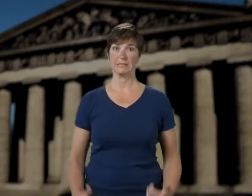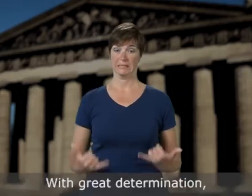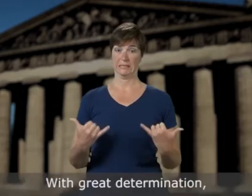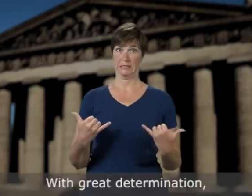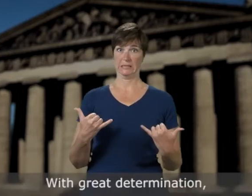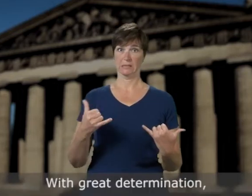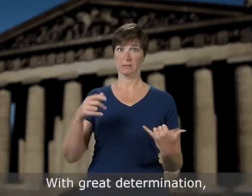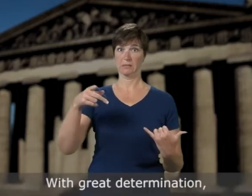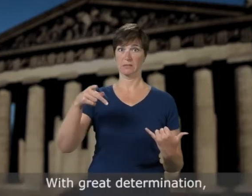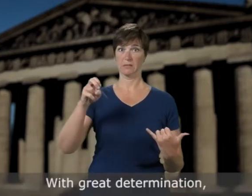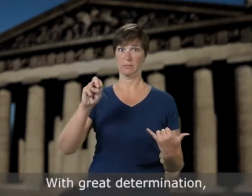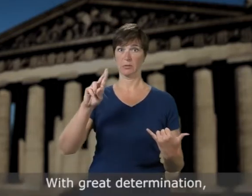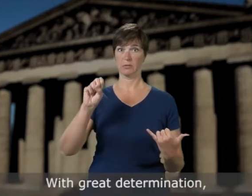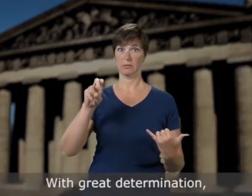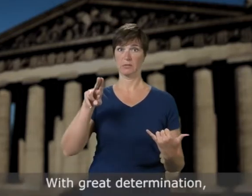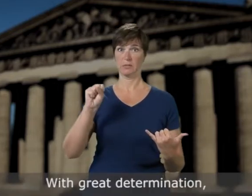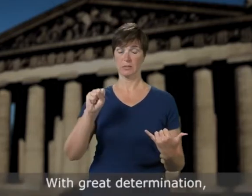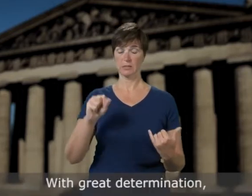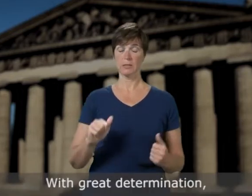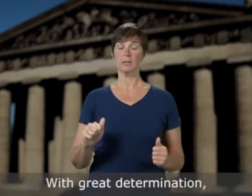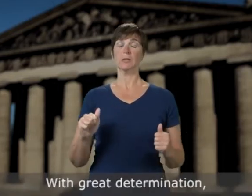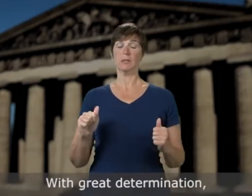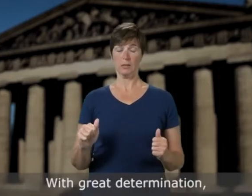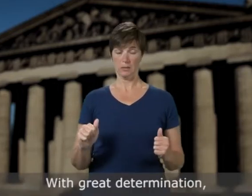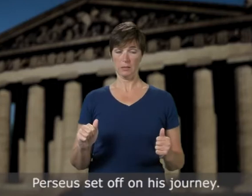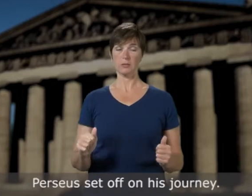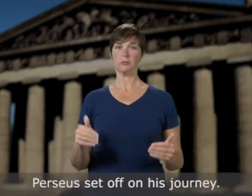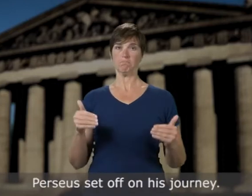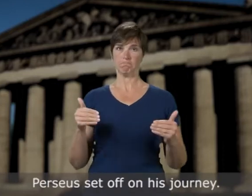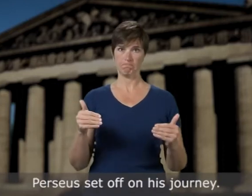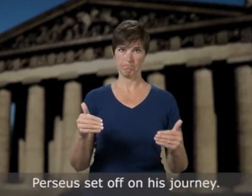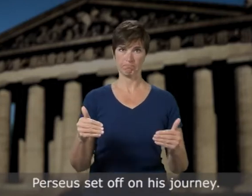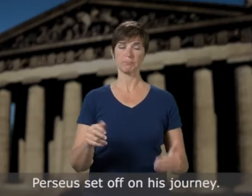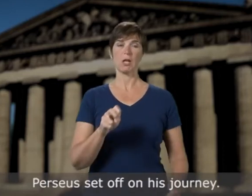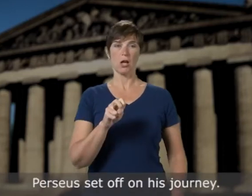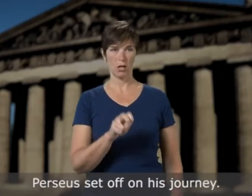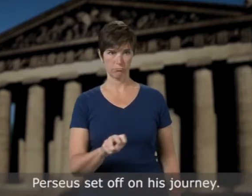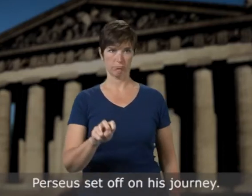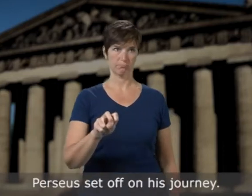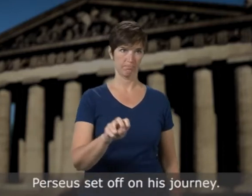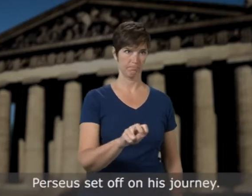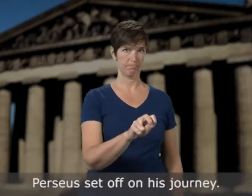With great determination Perseus set off on his journey